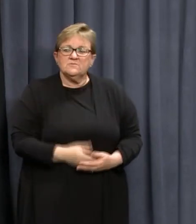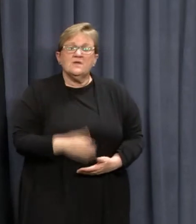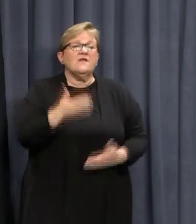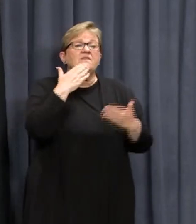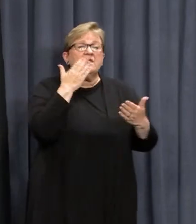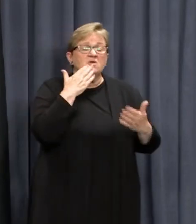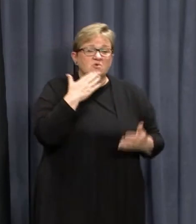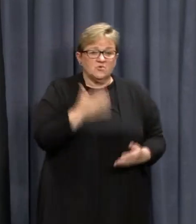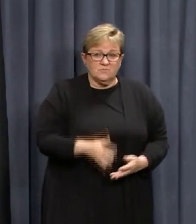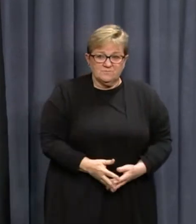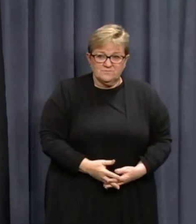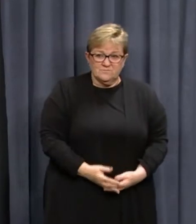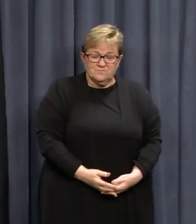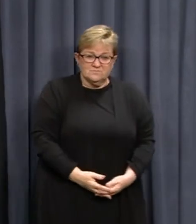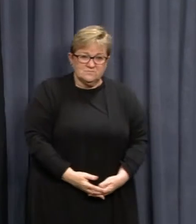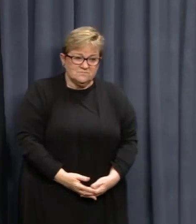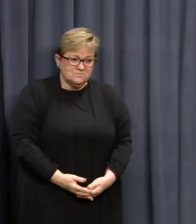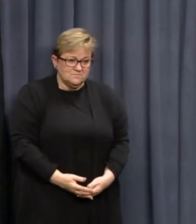Thank you very much.